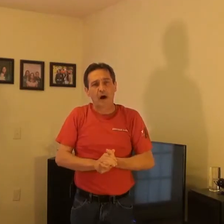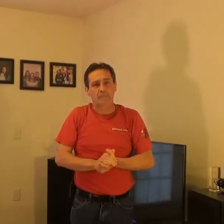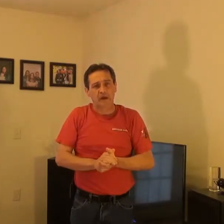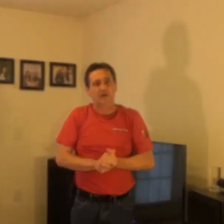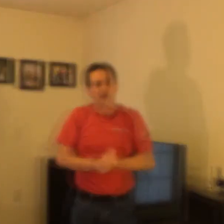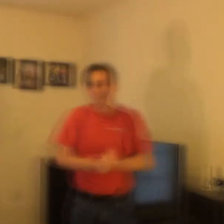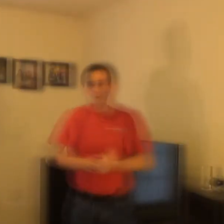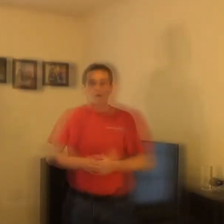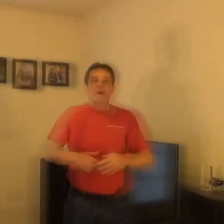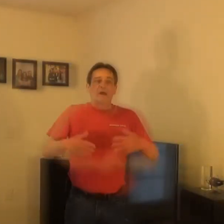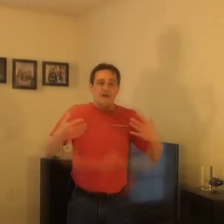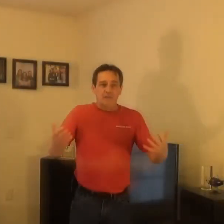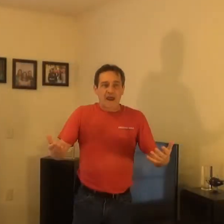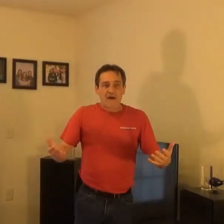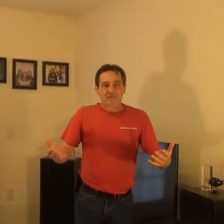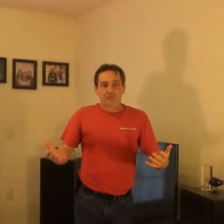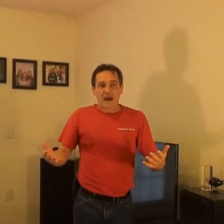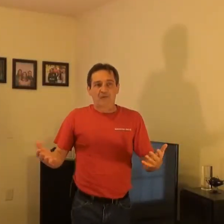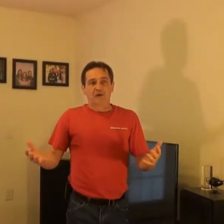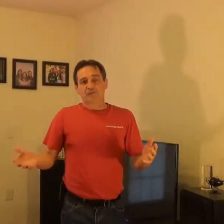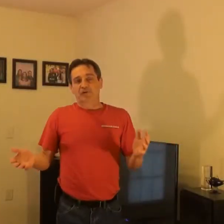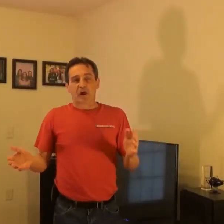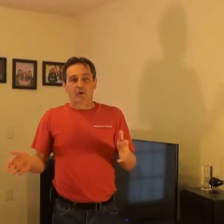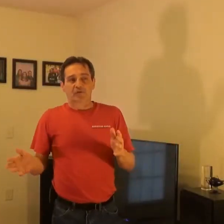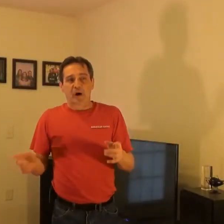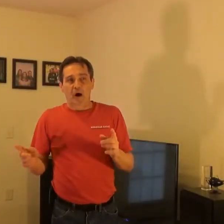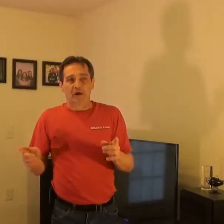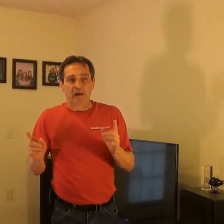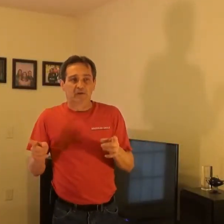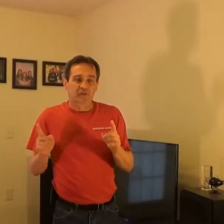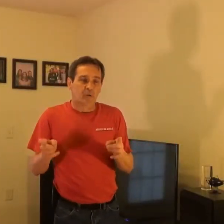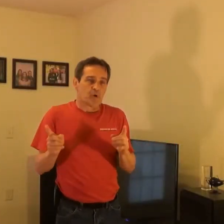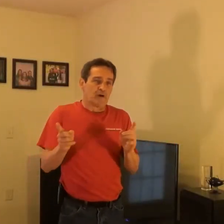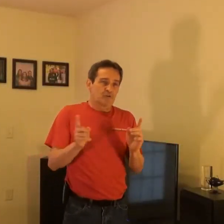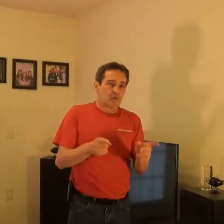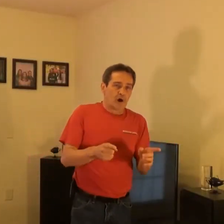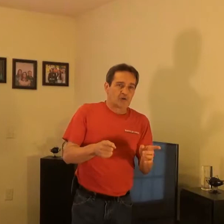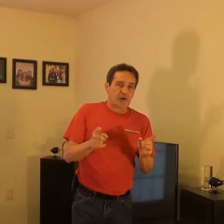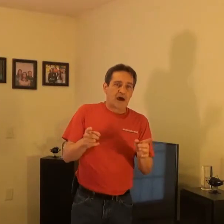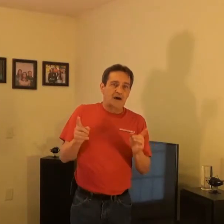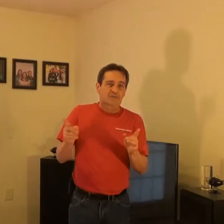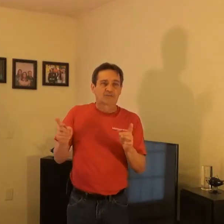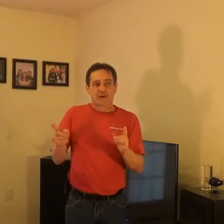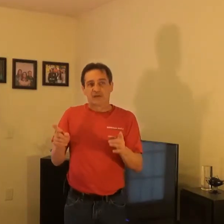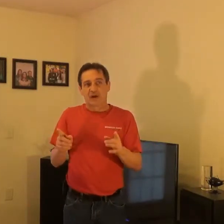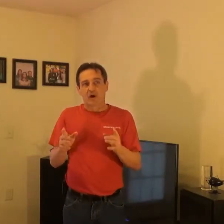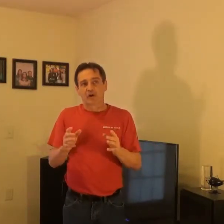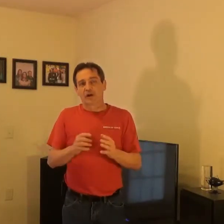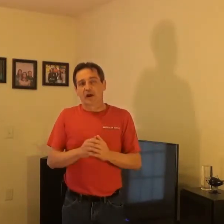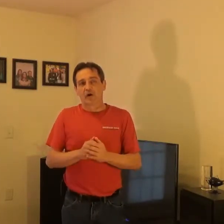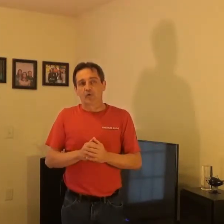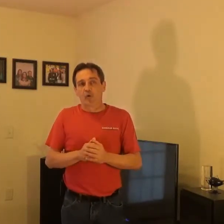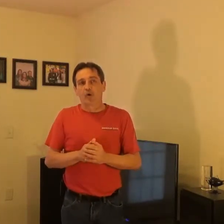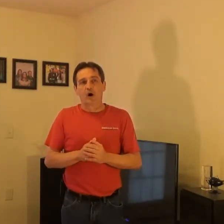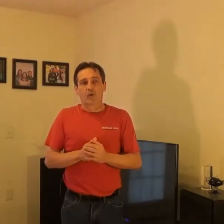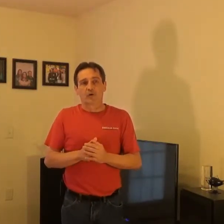I be nothing. In the aftermath of the terrorist bombing in the subways of Russia, ISIS said they are declaring war on the